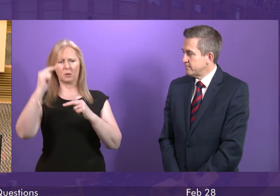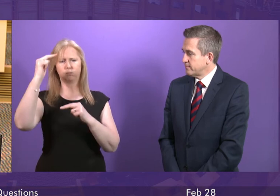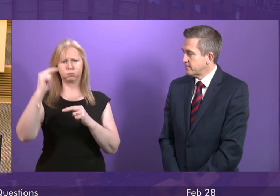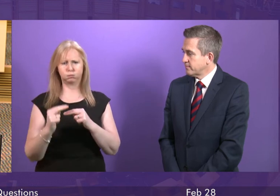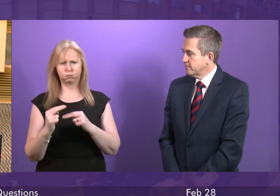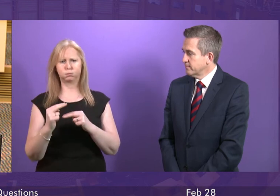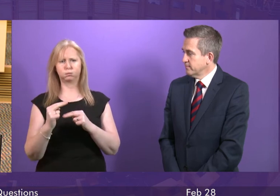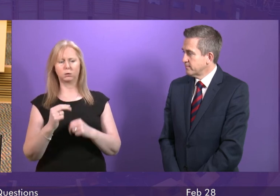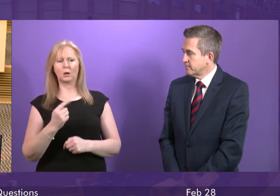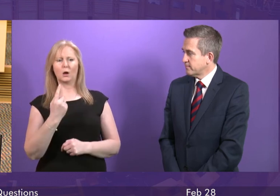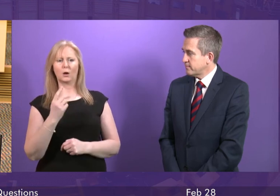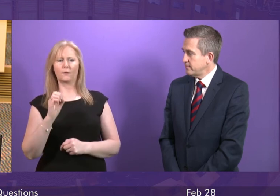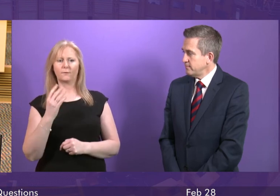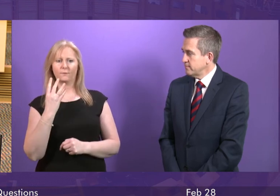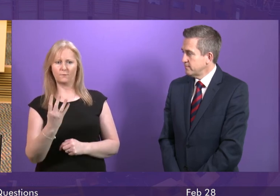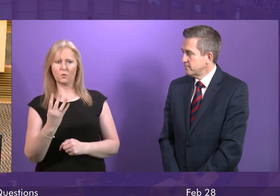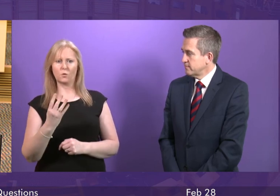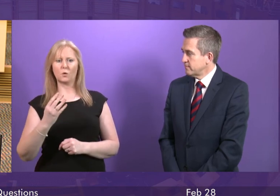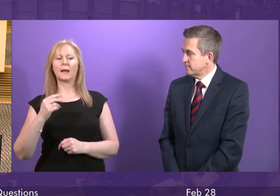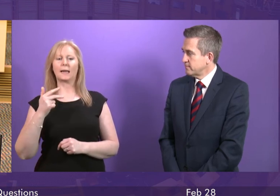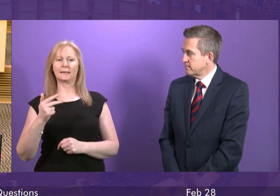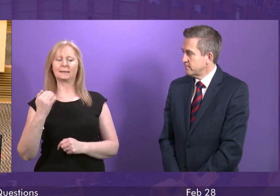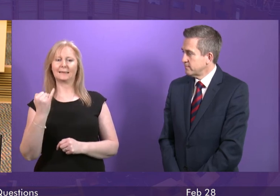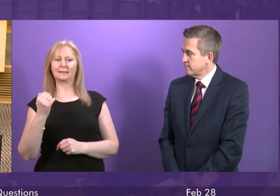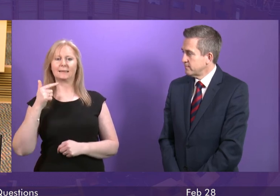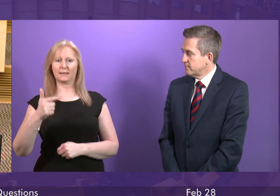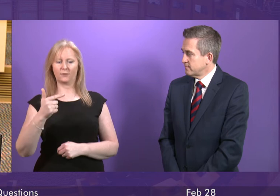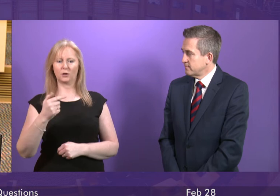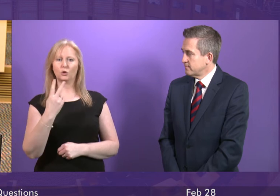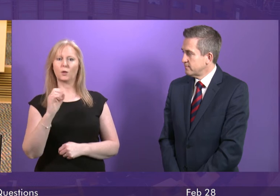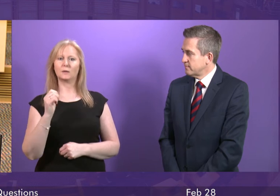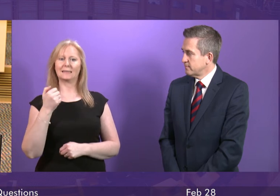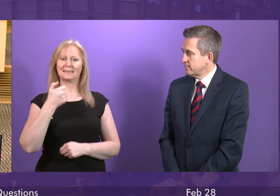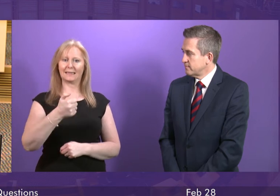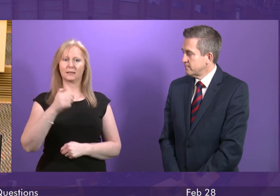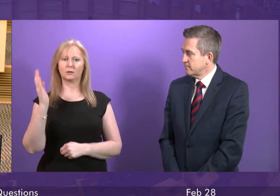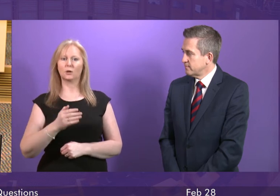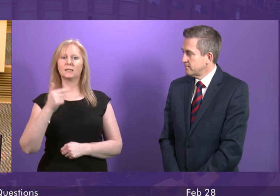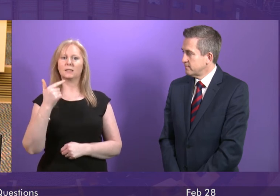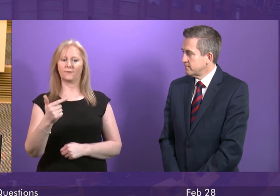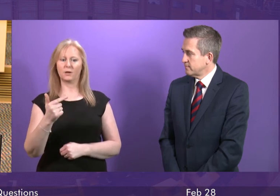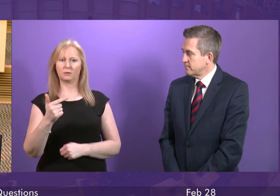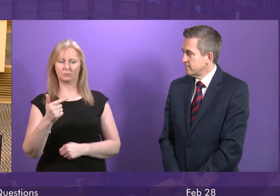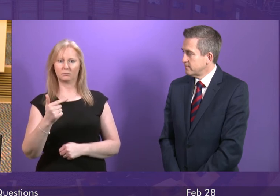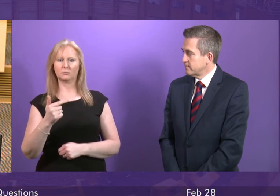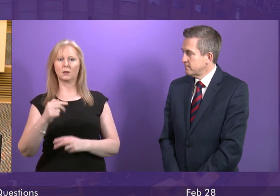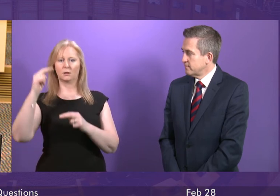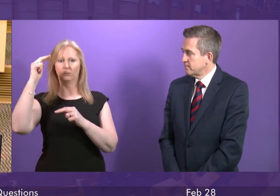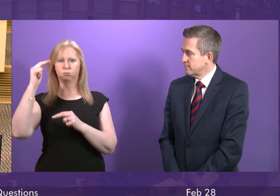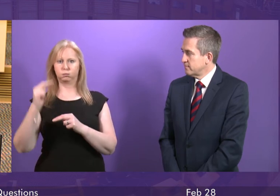,867 in 2007. It's 82,660 now. That's